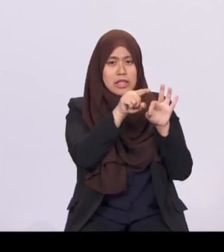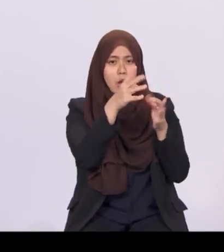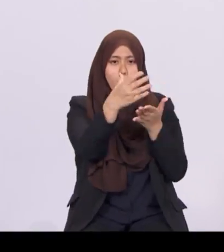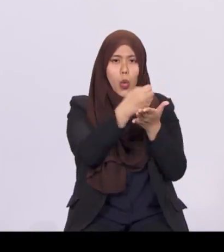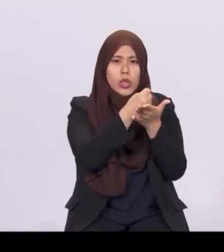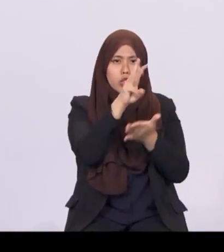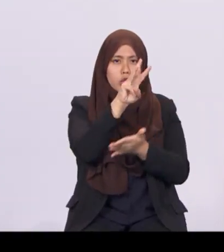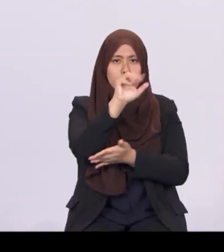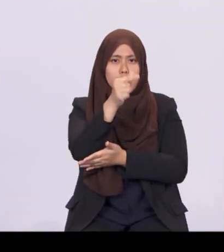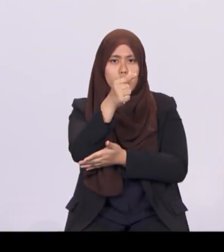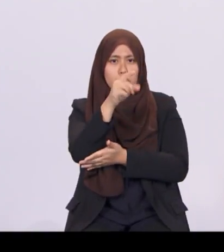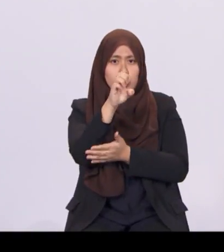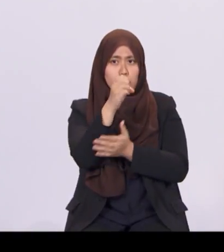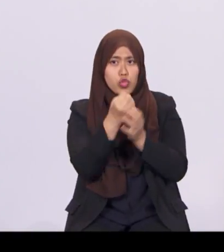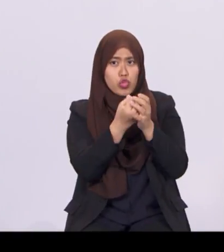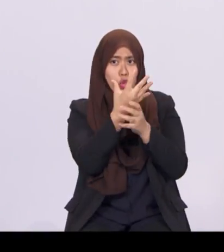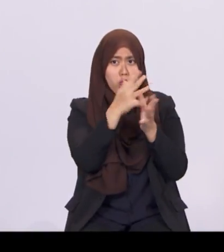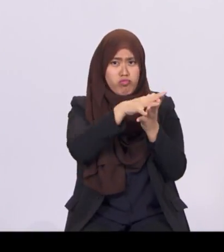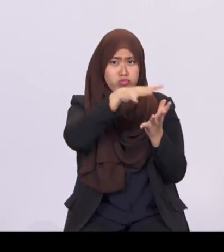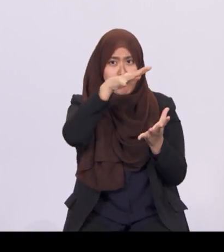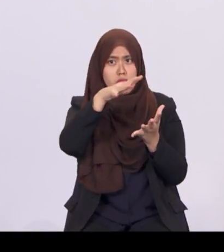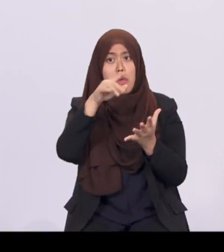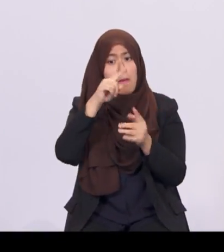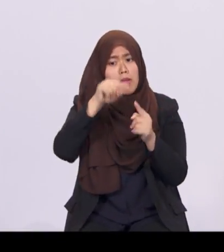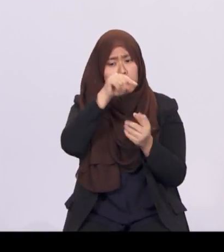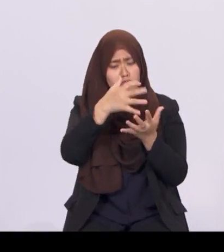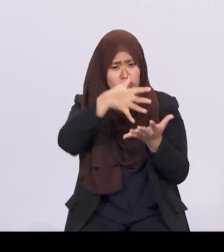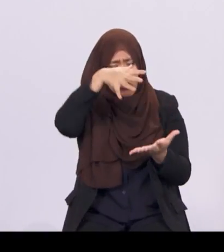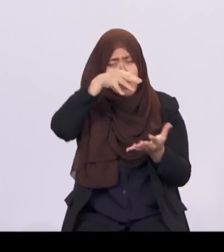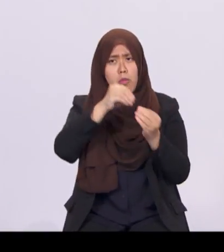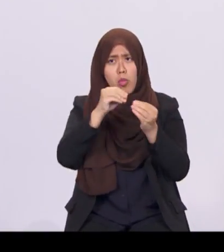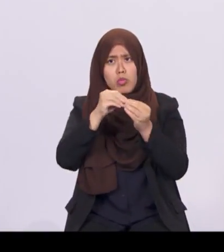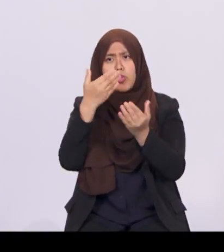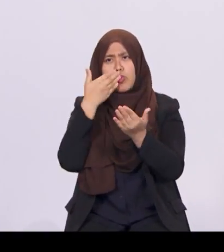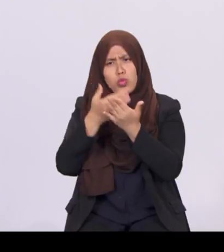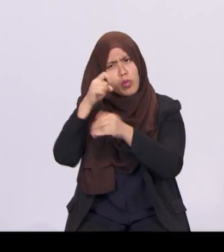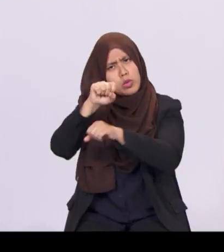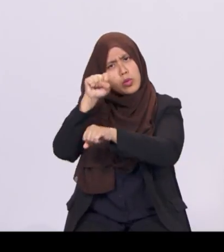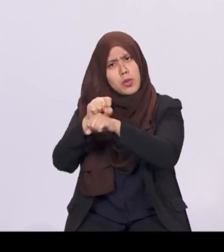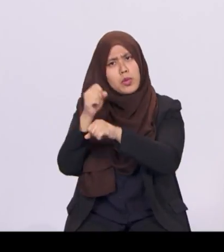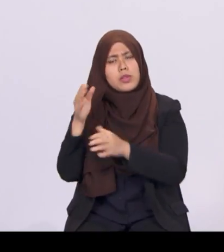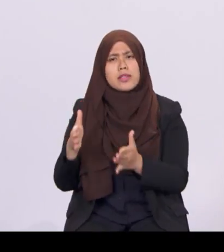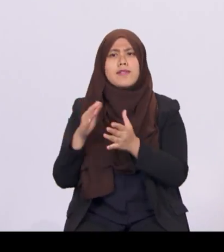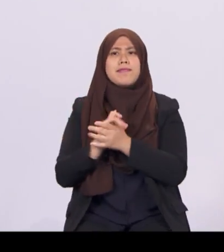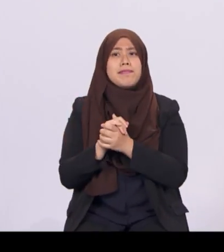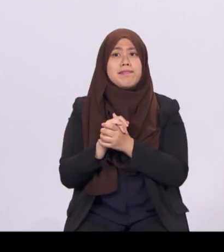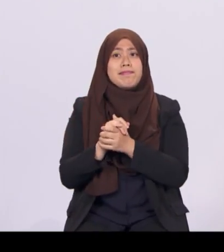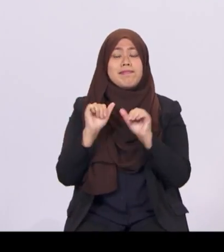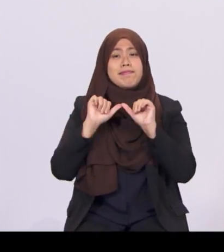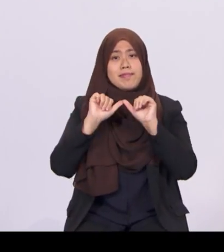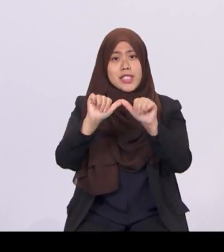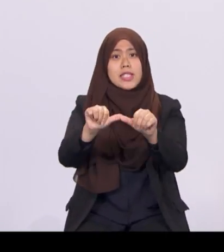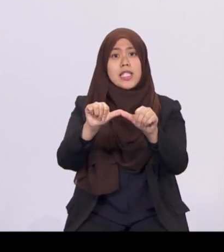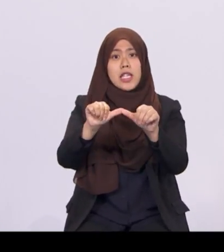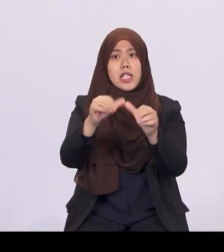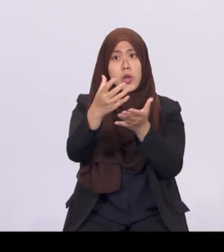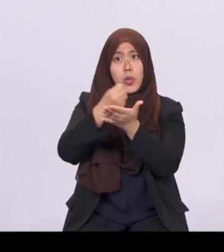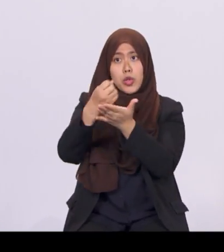is good for Singaporeans. To sustain wage growth and keep business costs manageable, our firms must continue